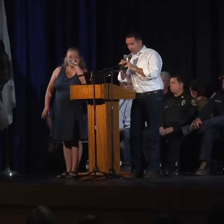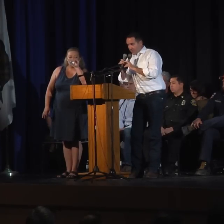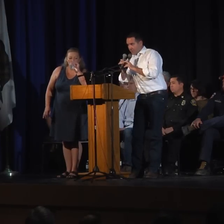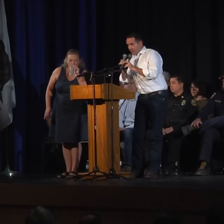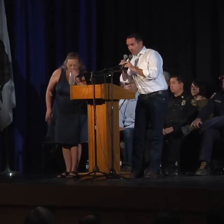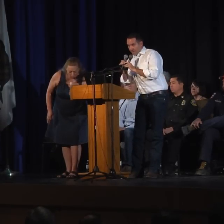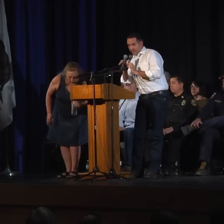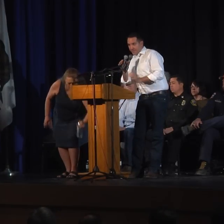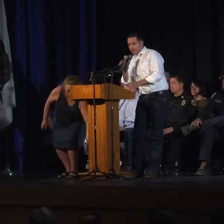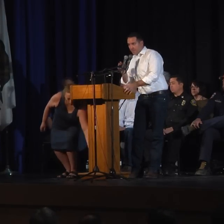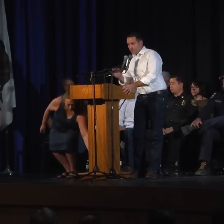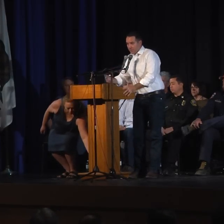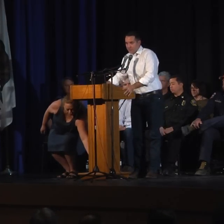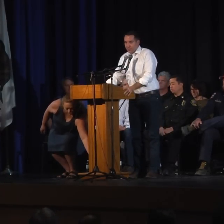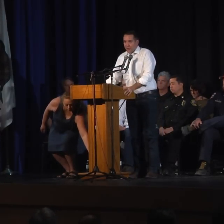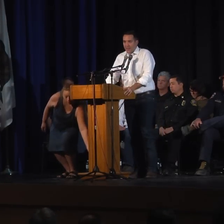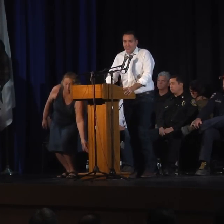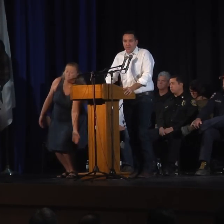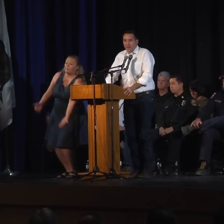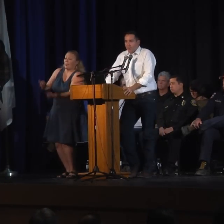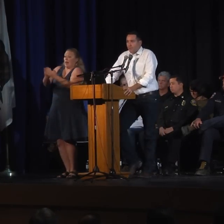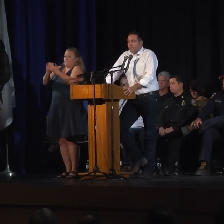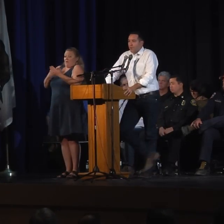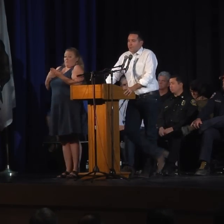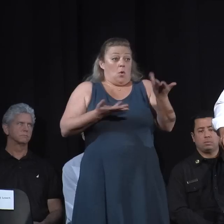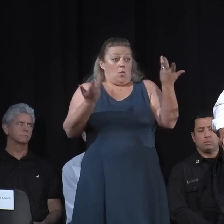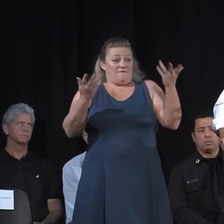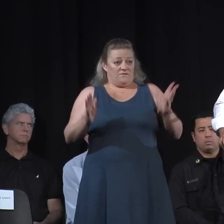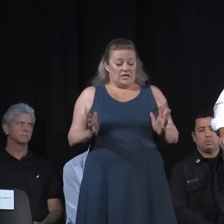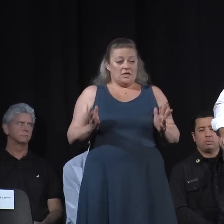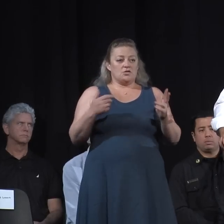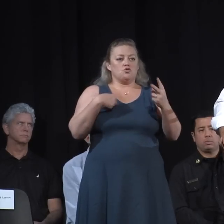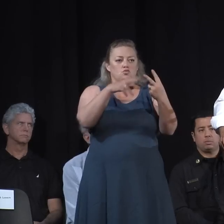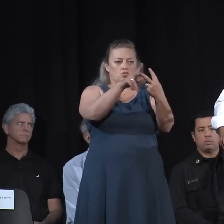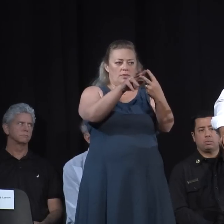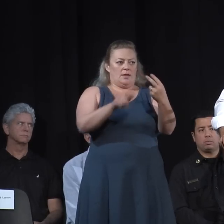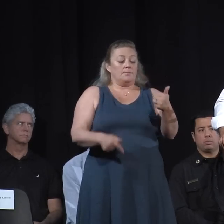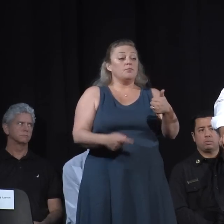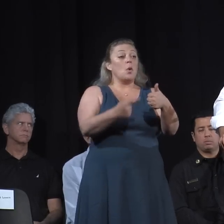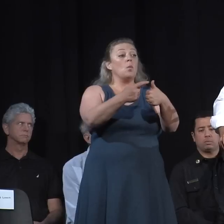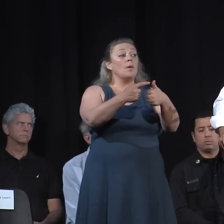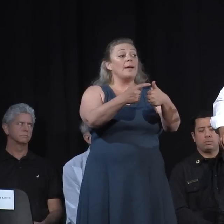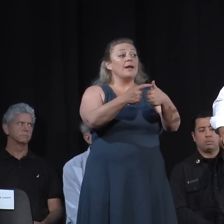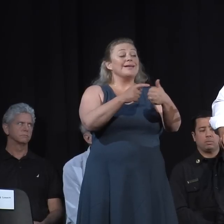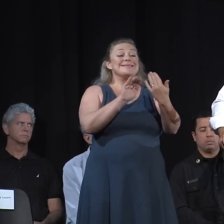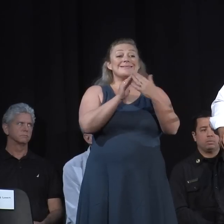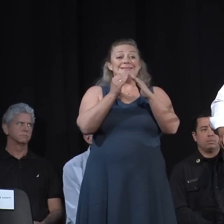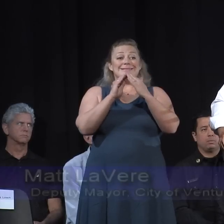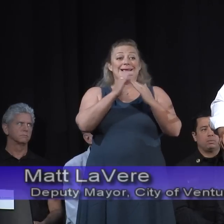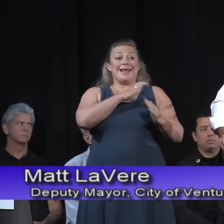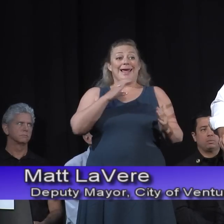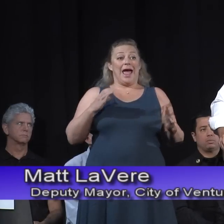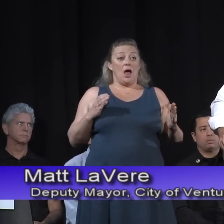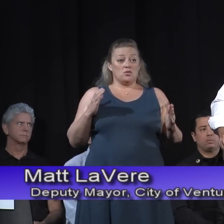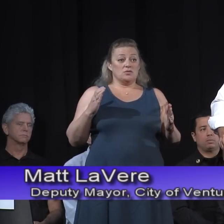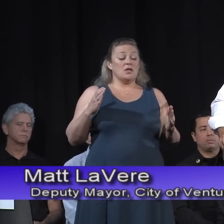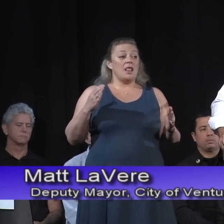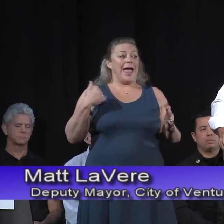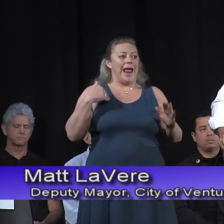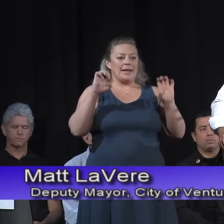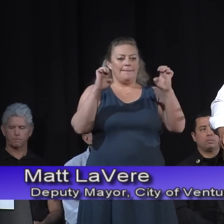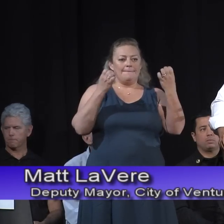Before we conclude, I want to let the public know two things. First, the City Council held an emergency meeting yesterday